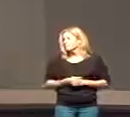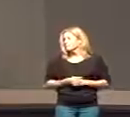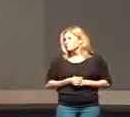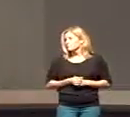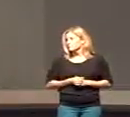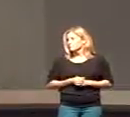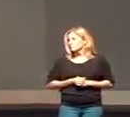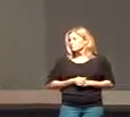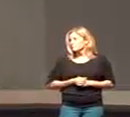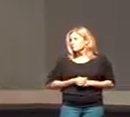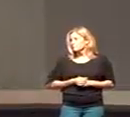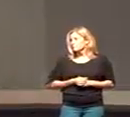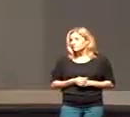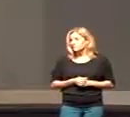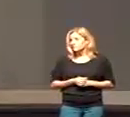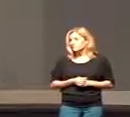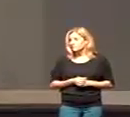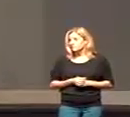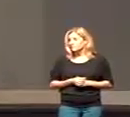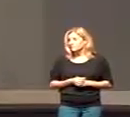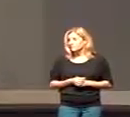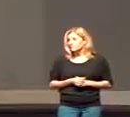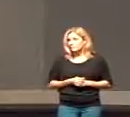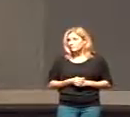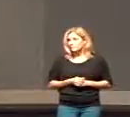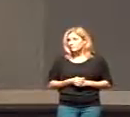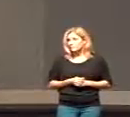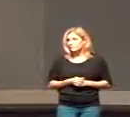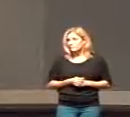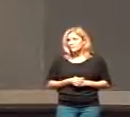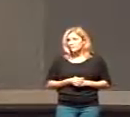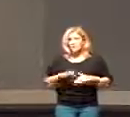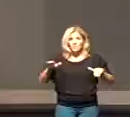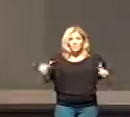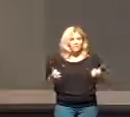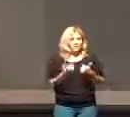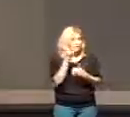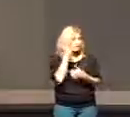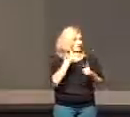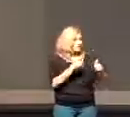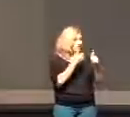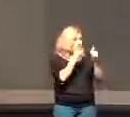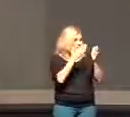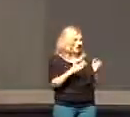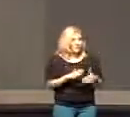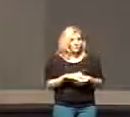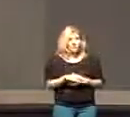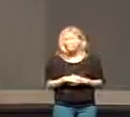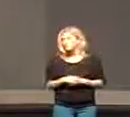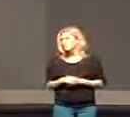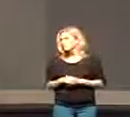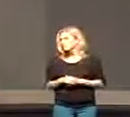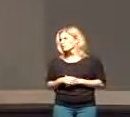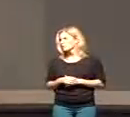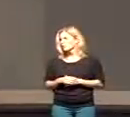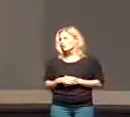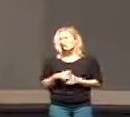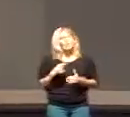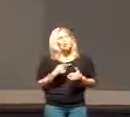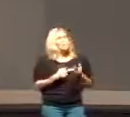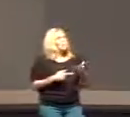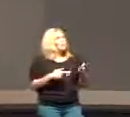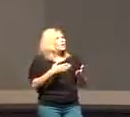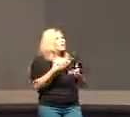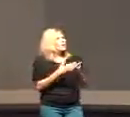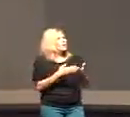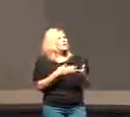My challenge to us this morning who say we're followers of Jesus is this. What part does the cross and the